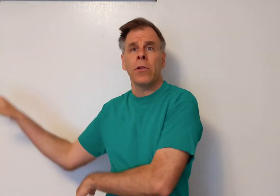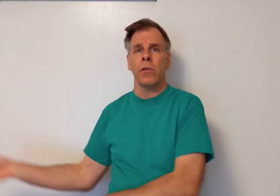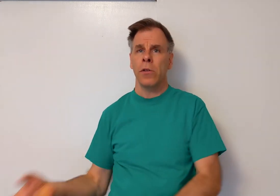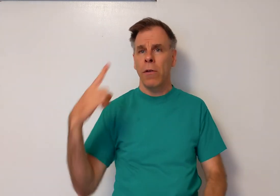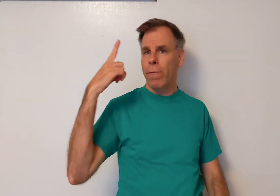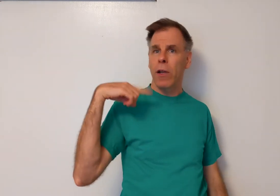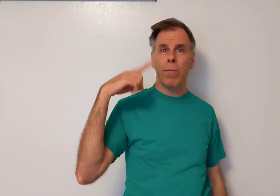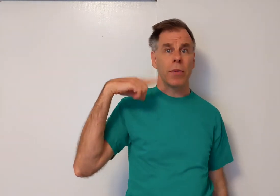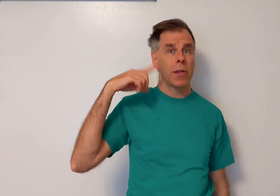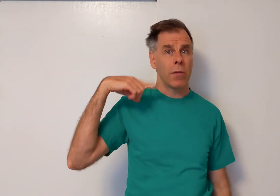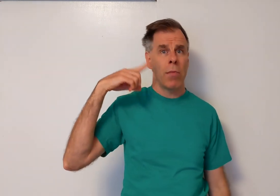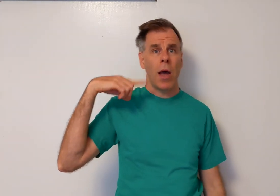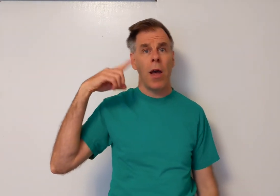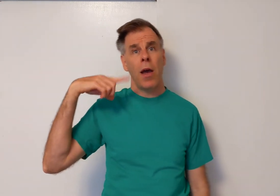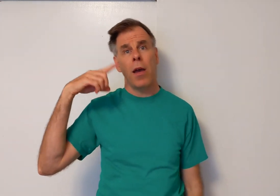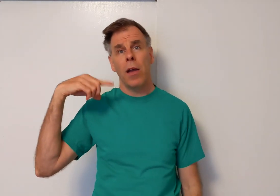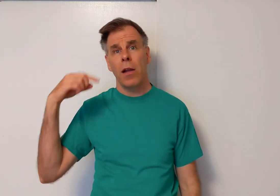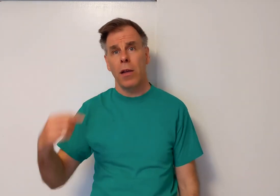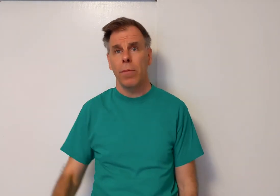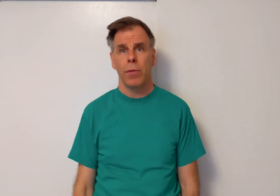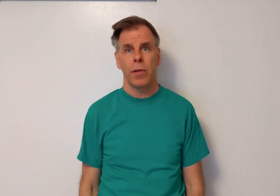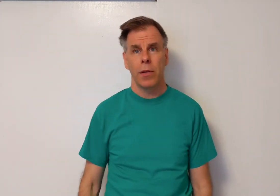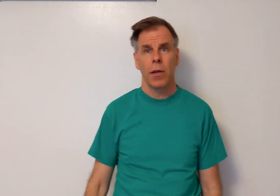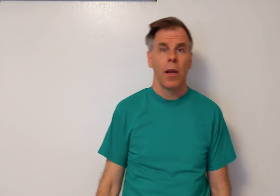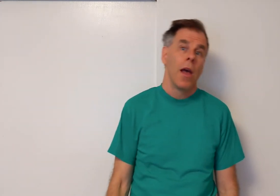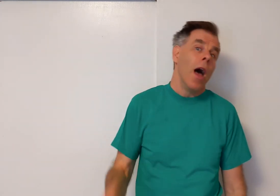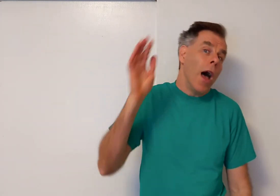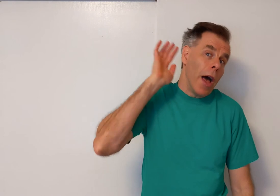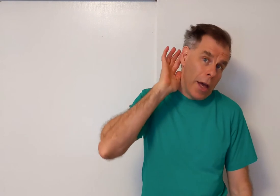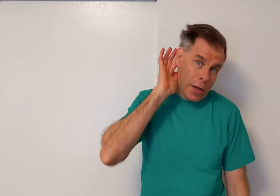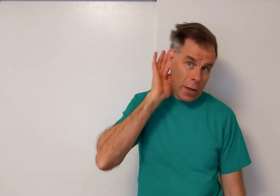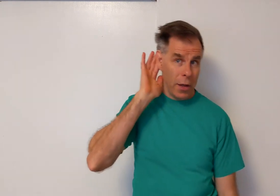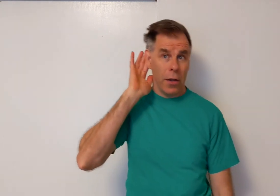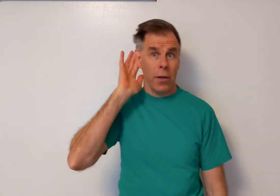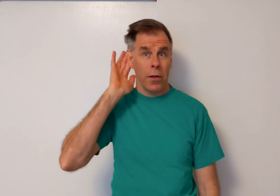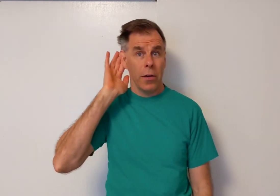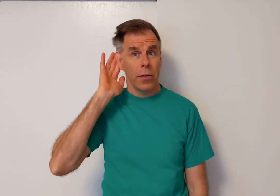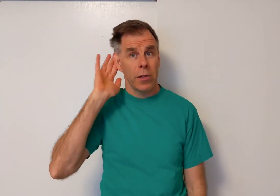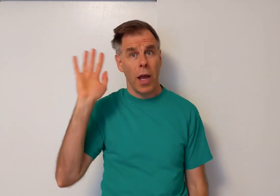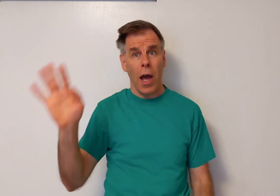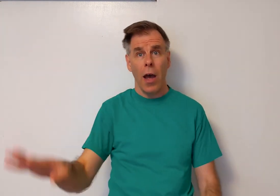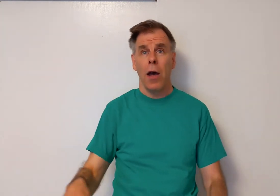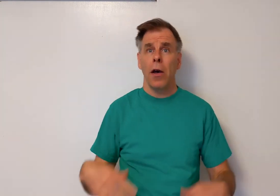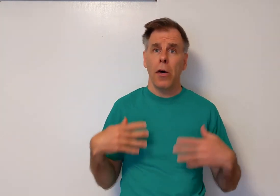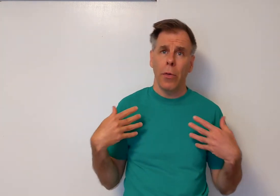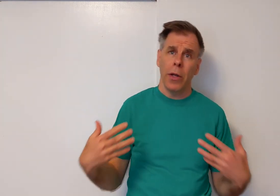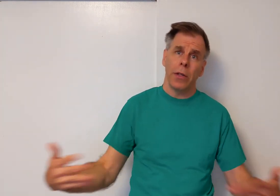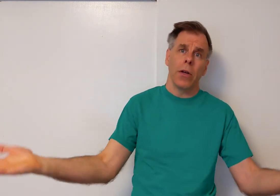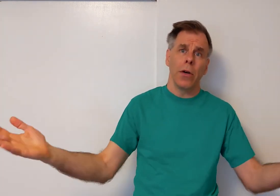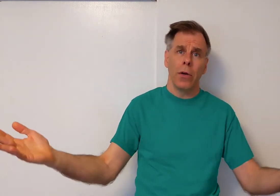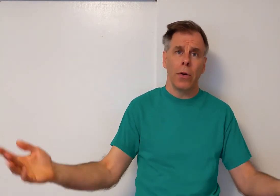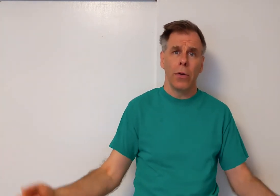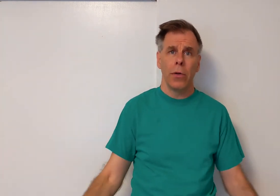flips my lips. And here's how it goes.